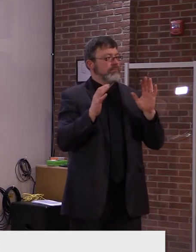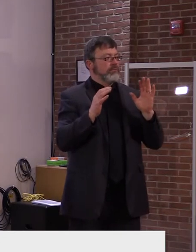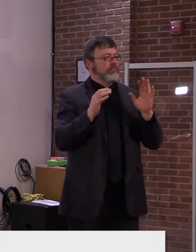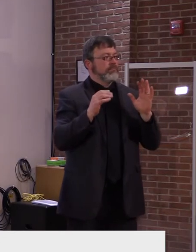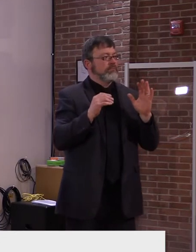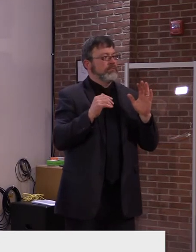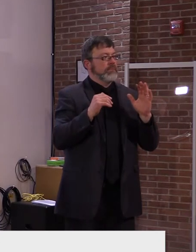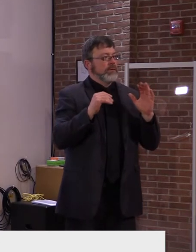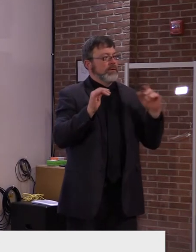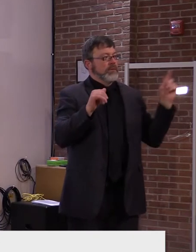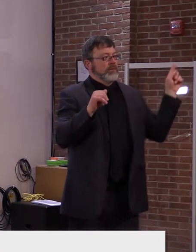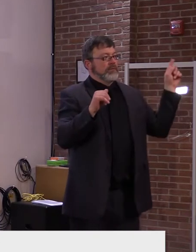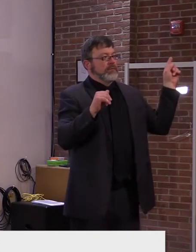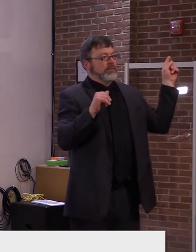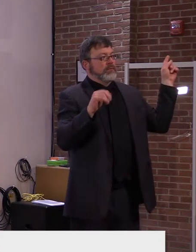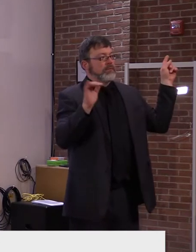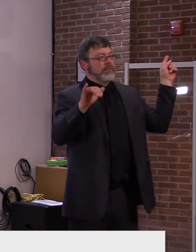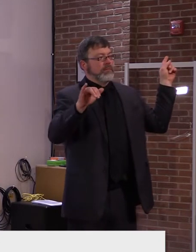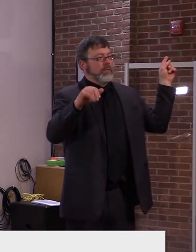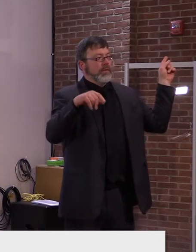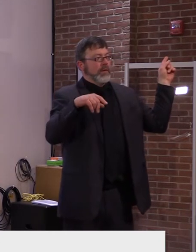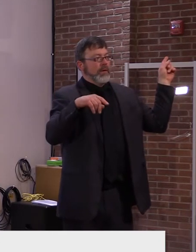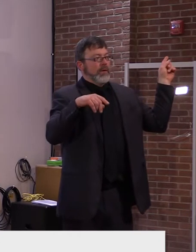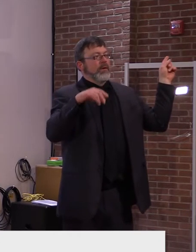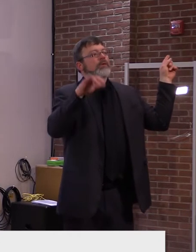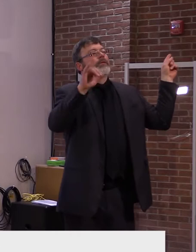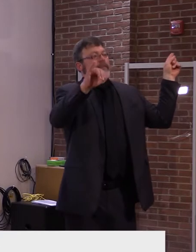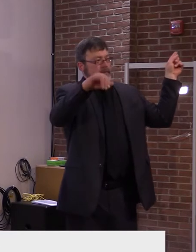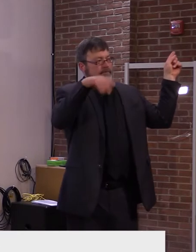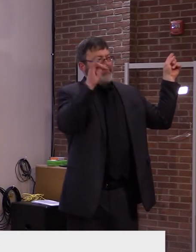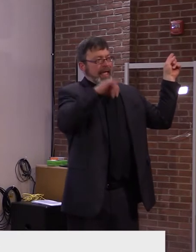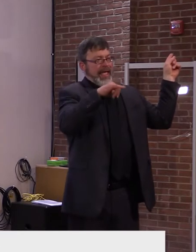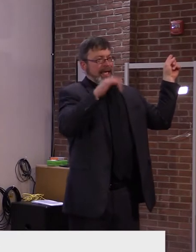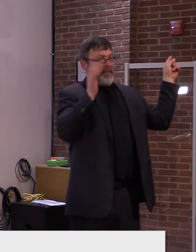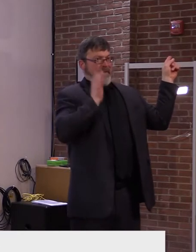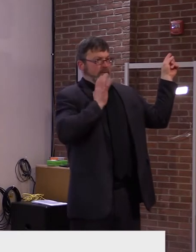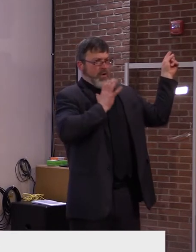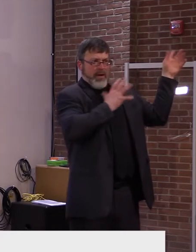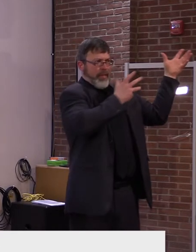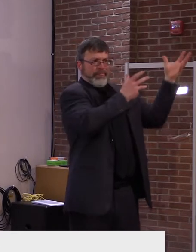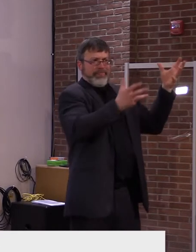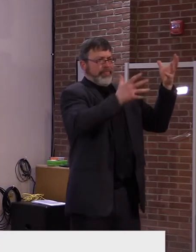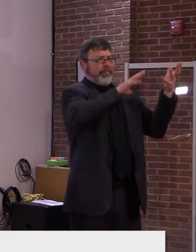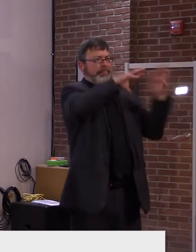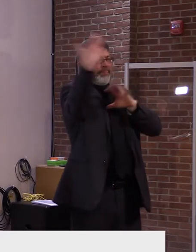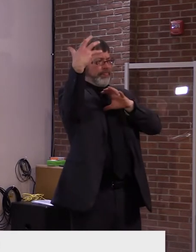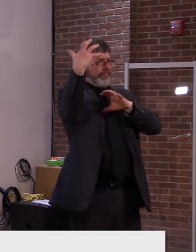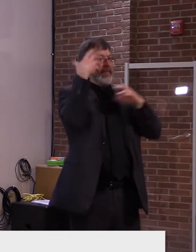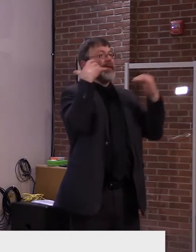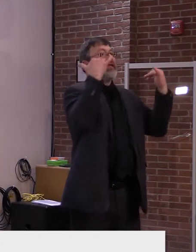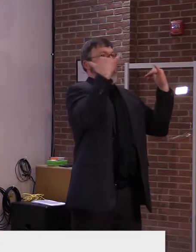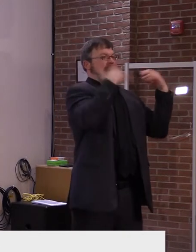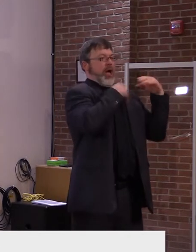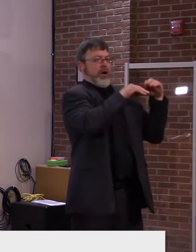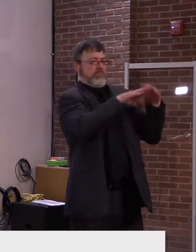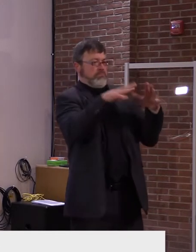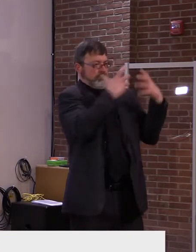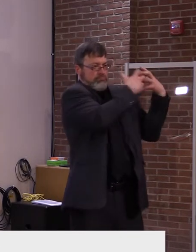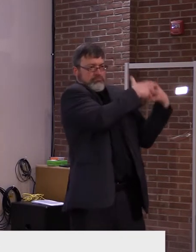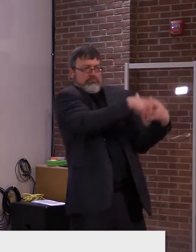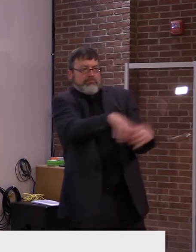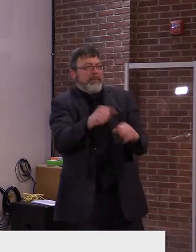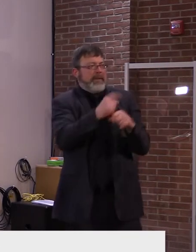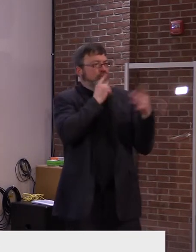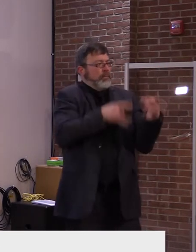other farmers to food box rounds, you can use the online registration system to receive